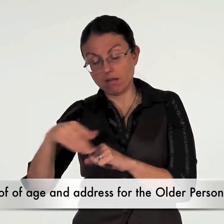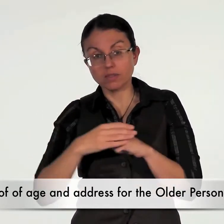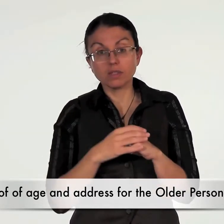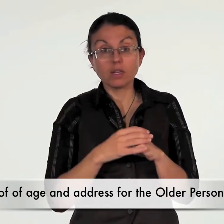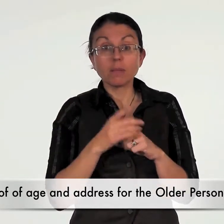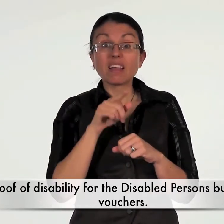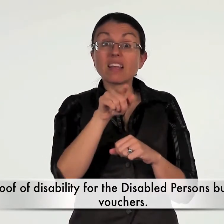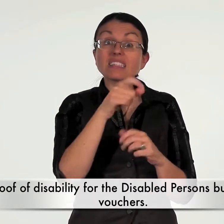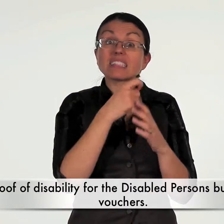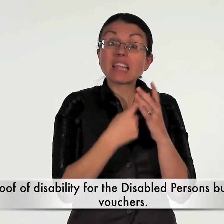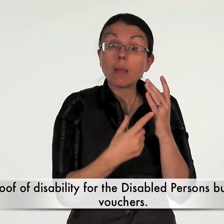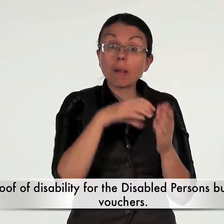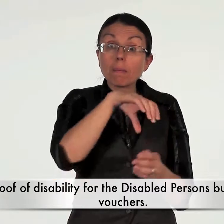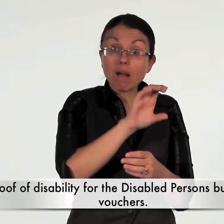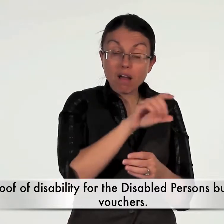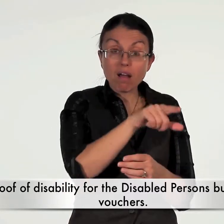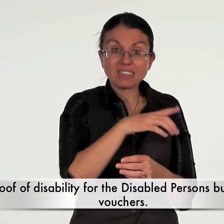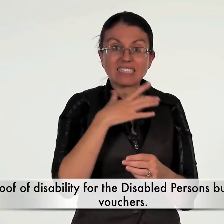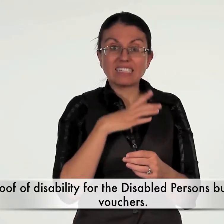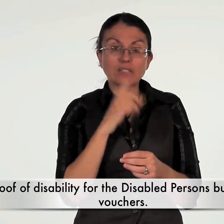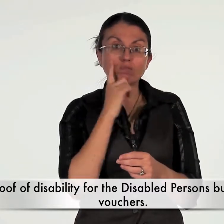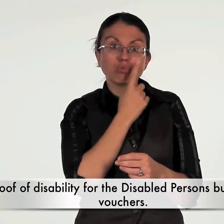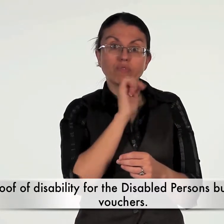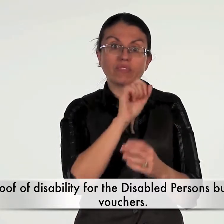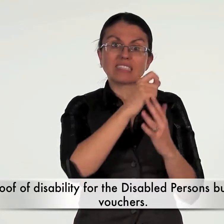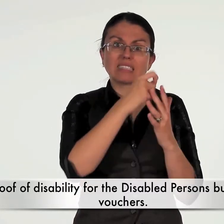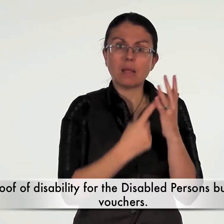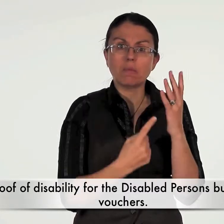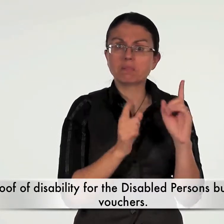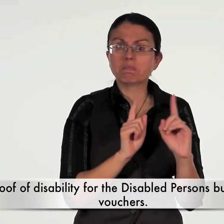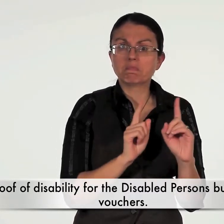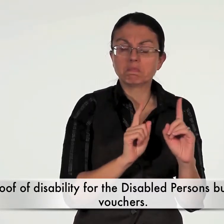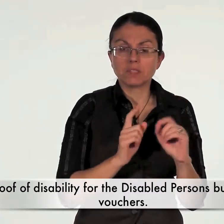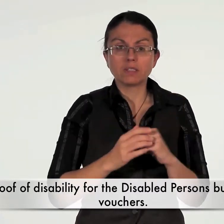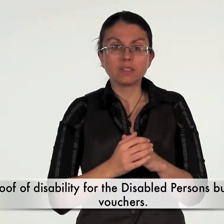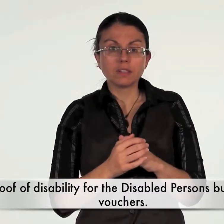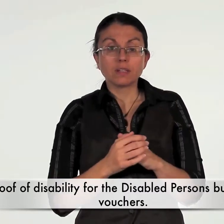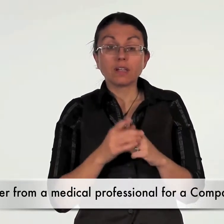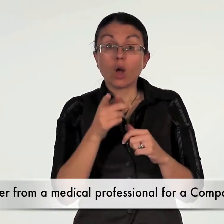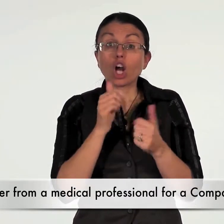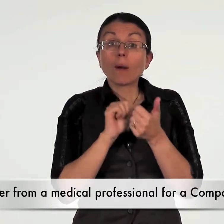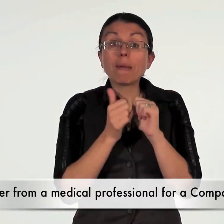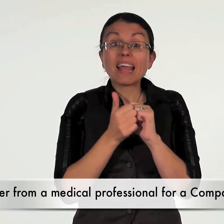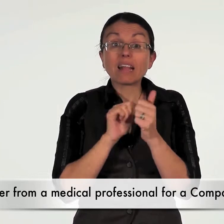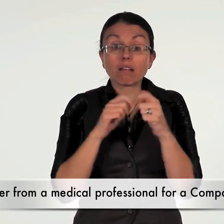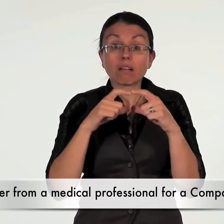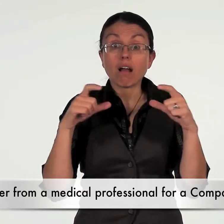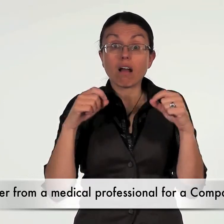proof of disability for the disabled persons bus pass or vouchers a letter from a medical